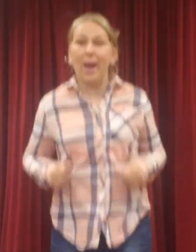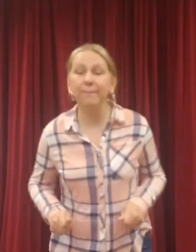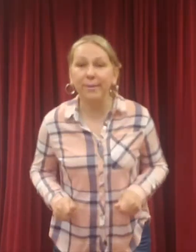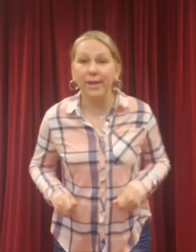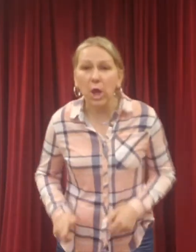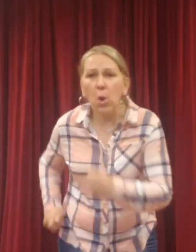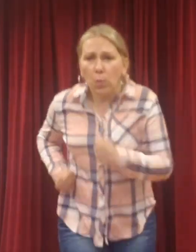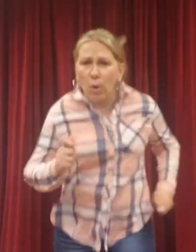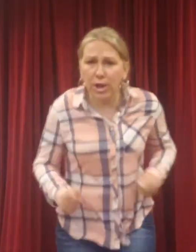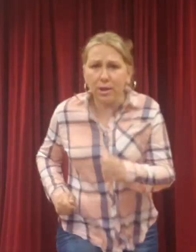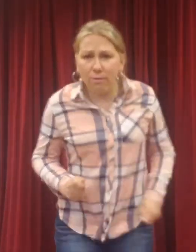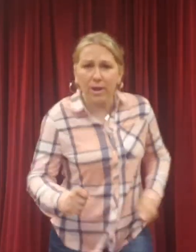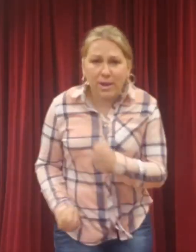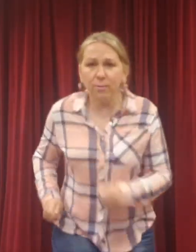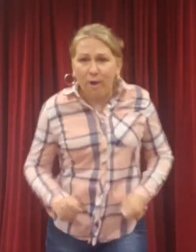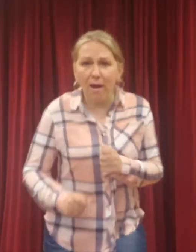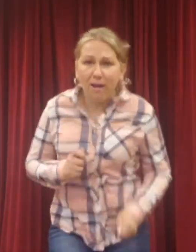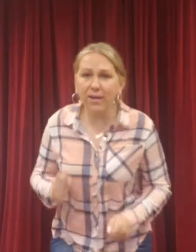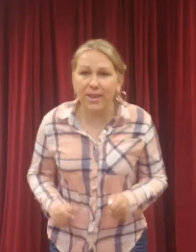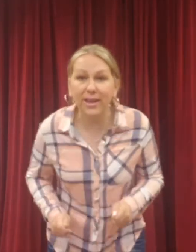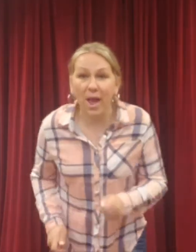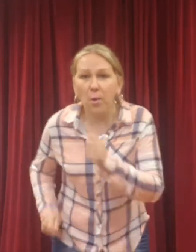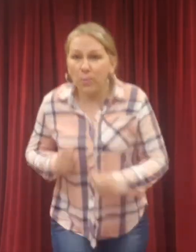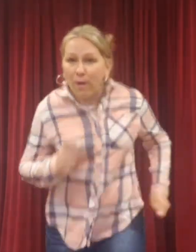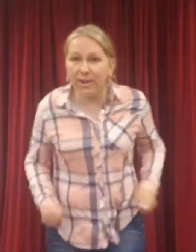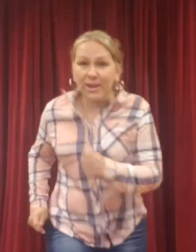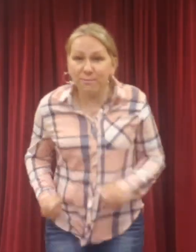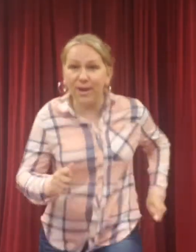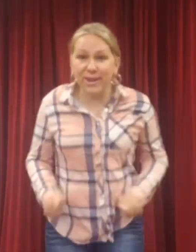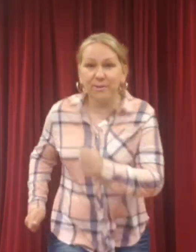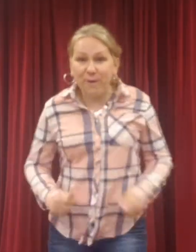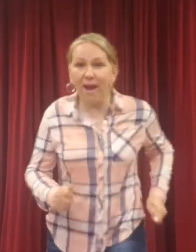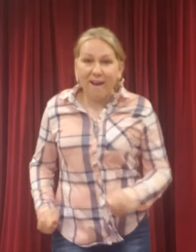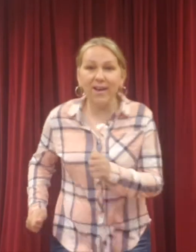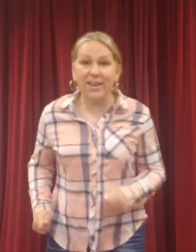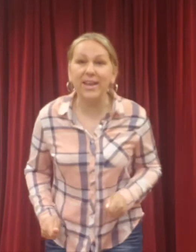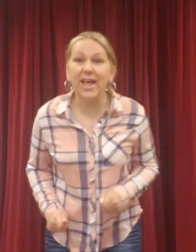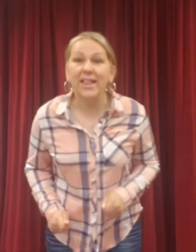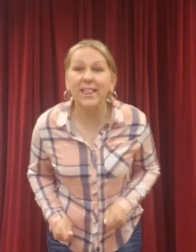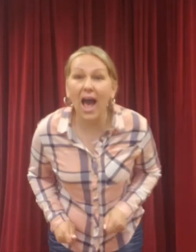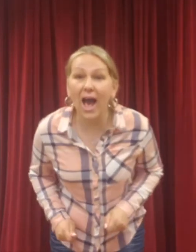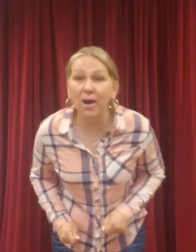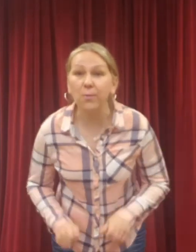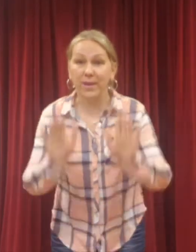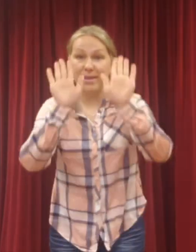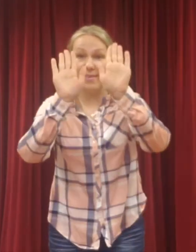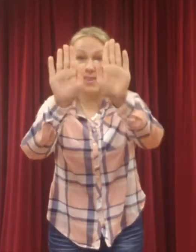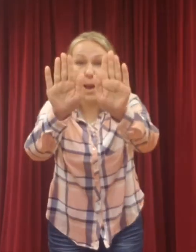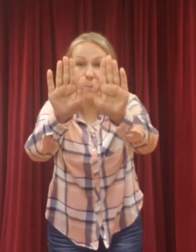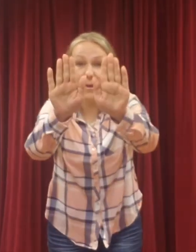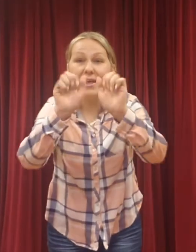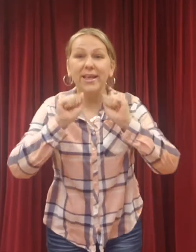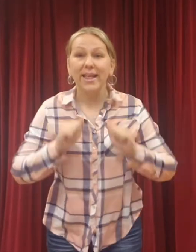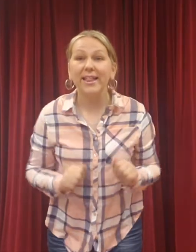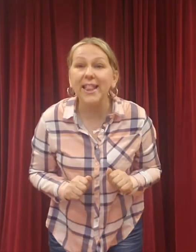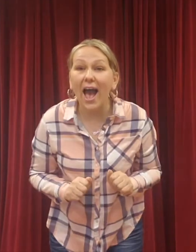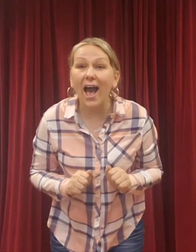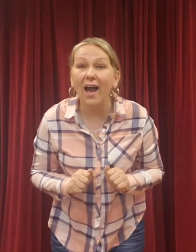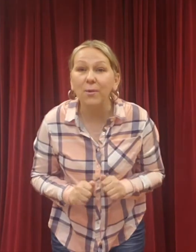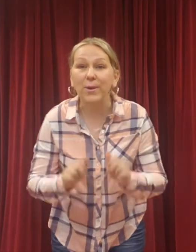running running running running running running now we stop now we